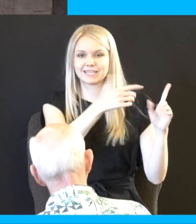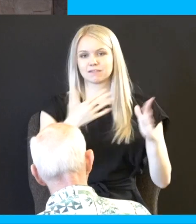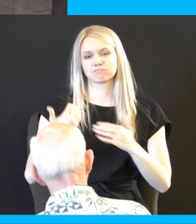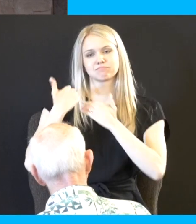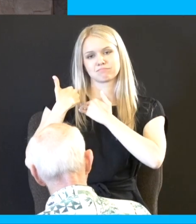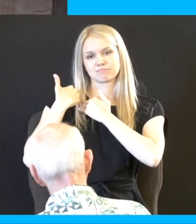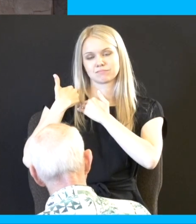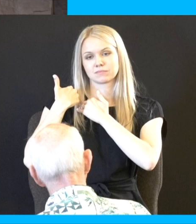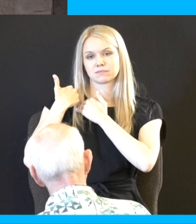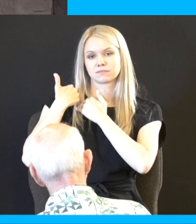and you think he doesn't love you